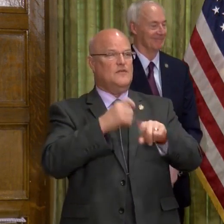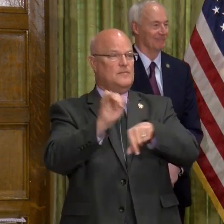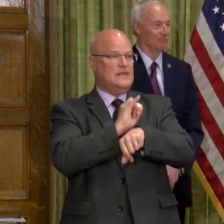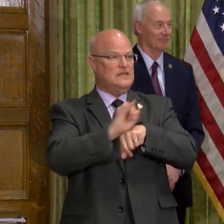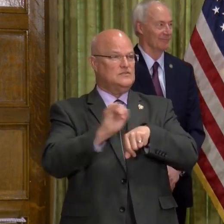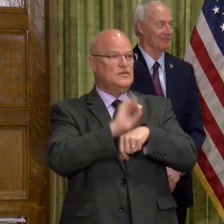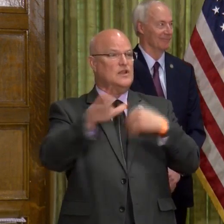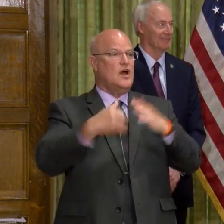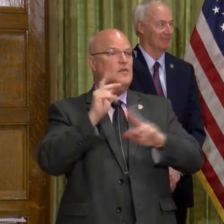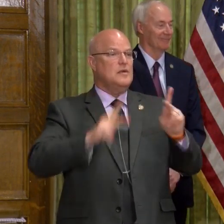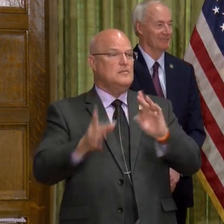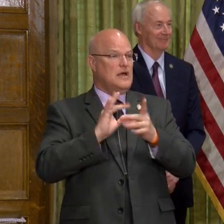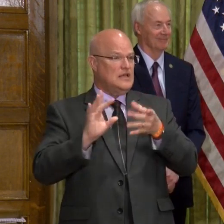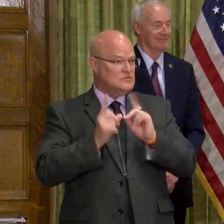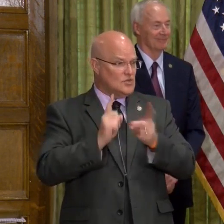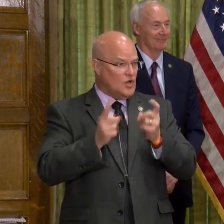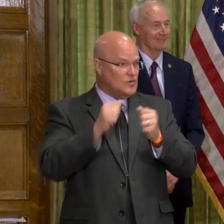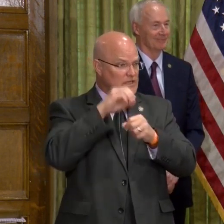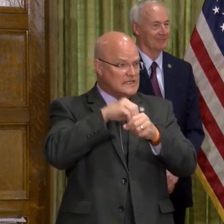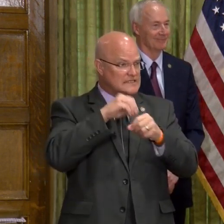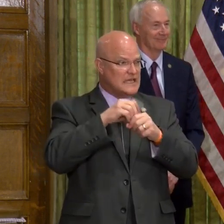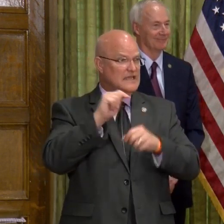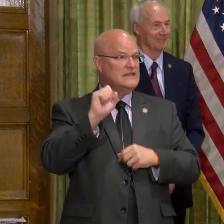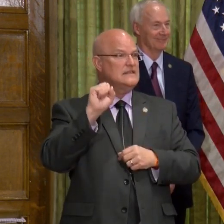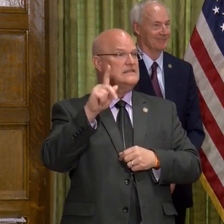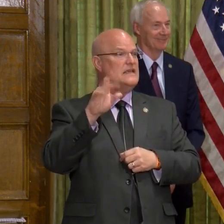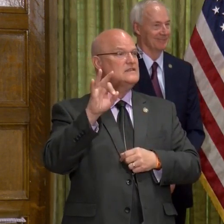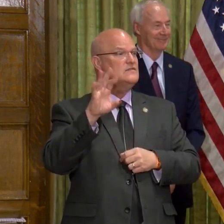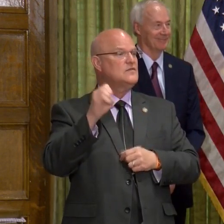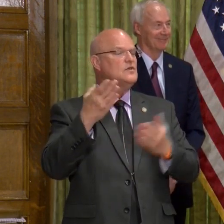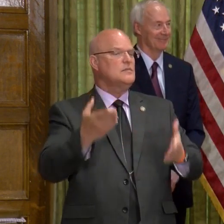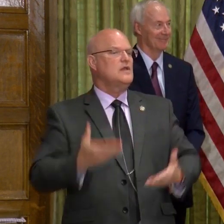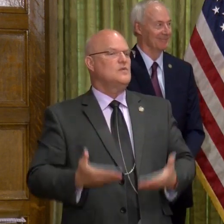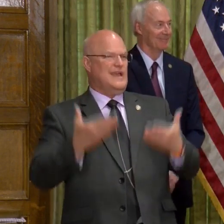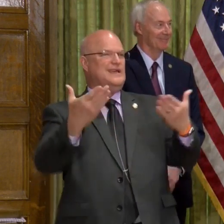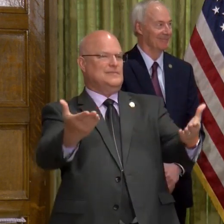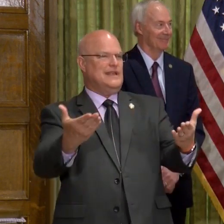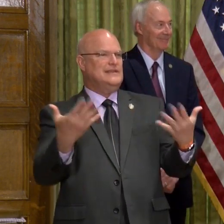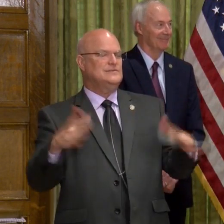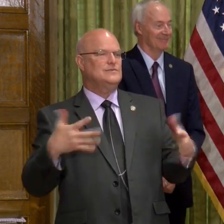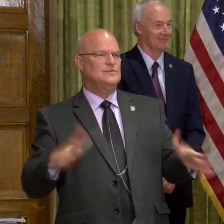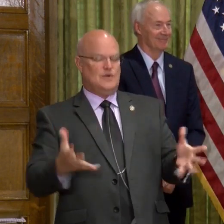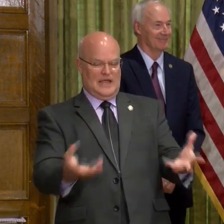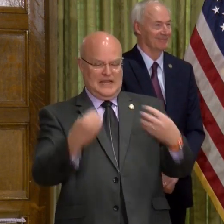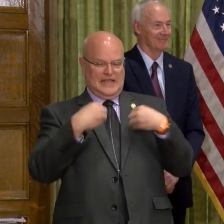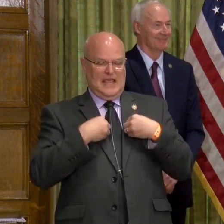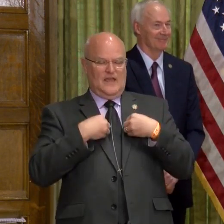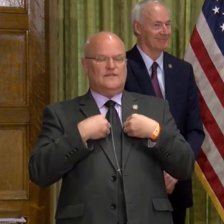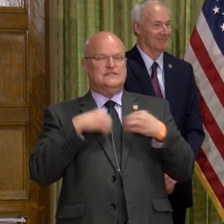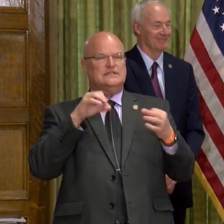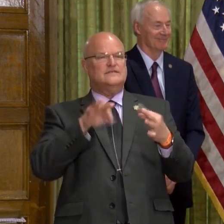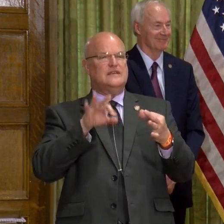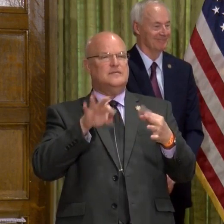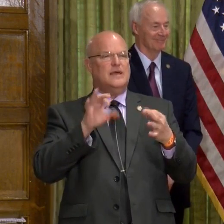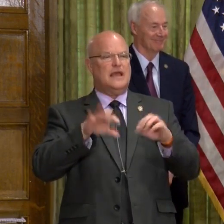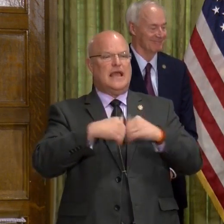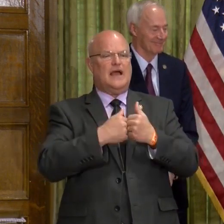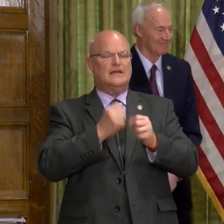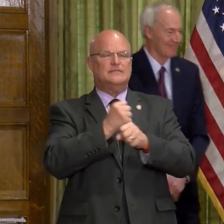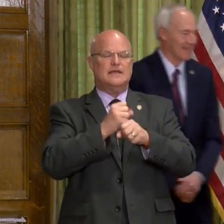industry and all the folks that I talked to within the task force who made recommendations and gave input on how we can make this the most effective.